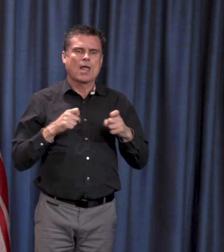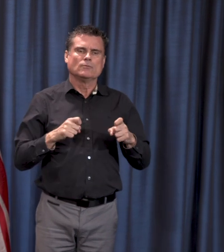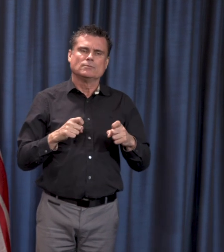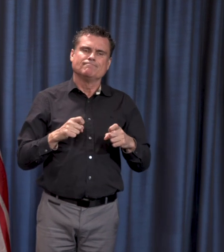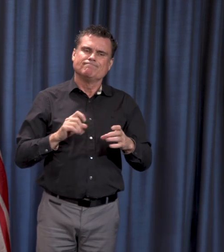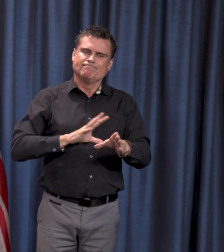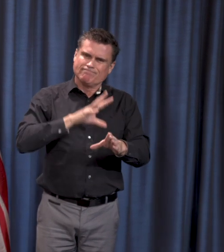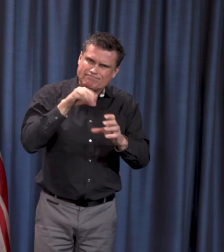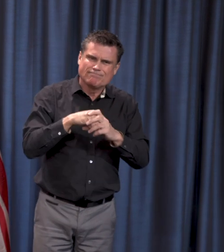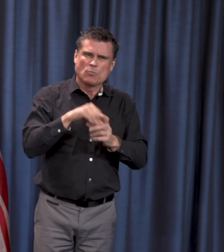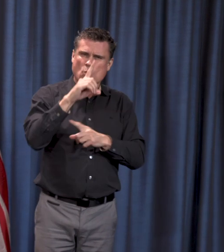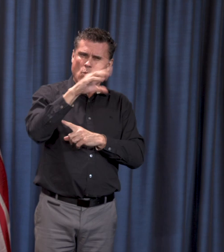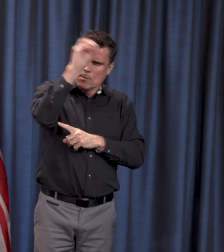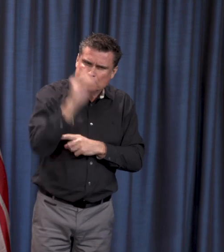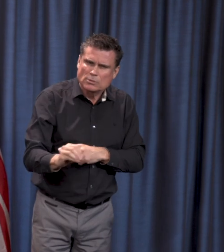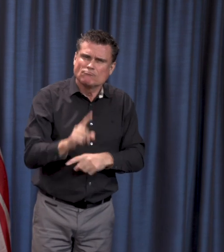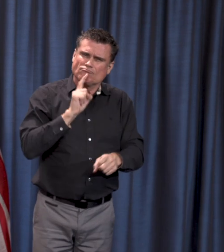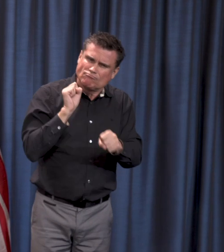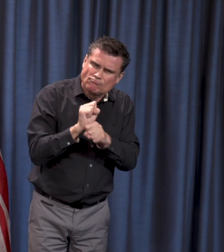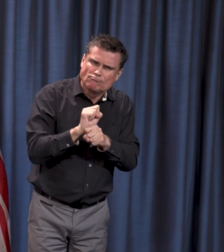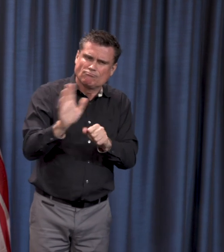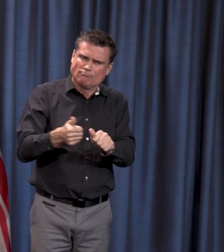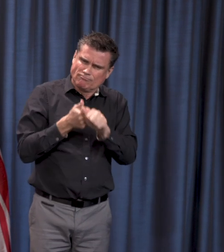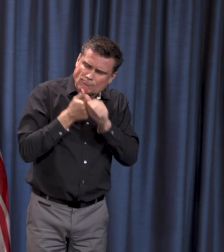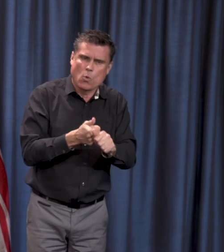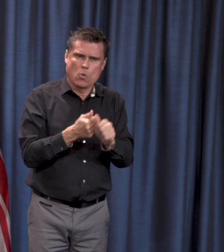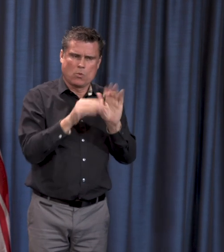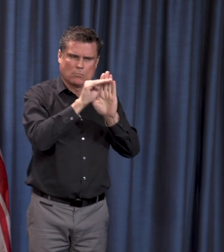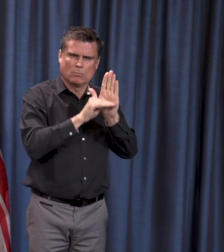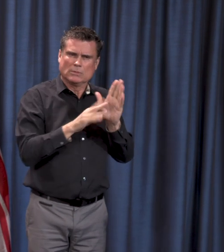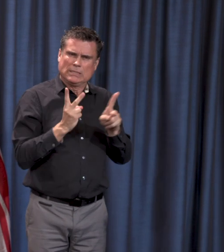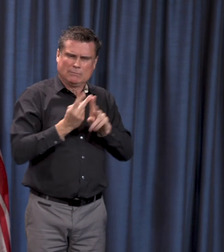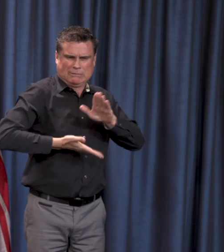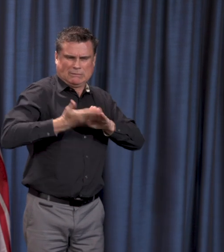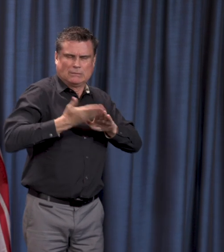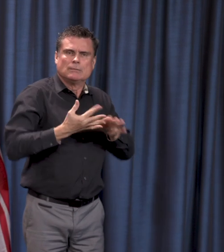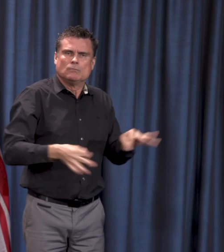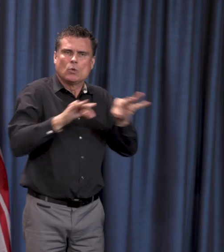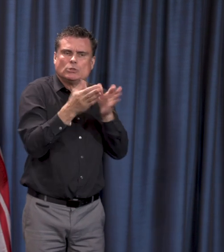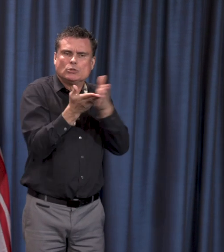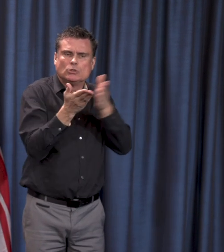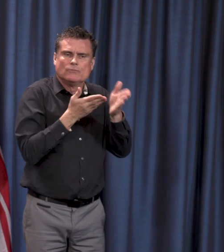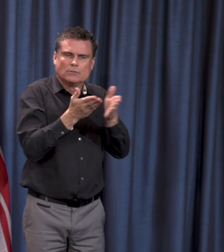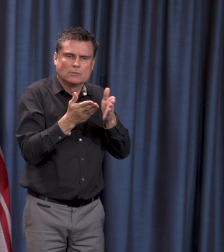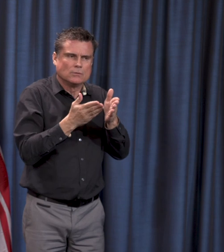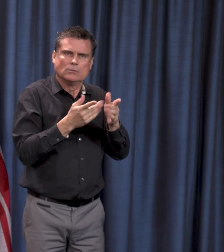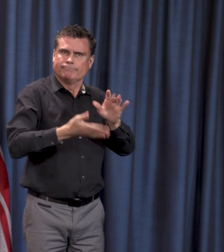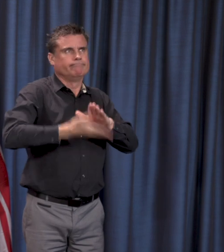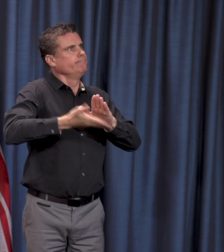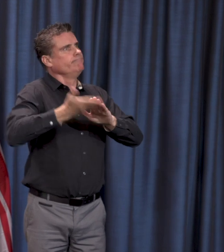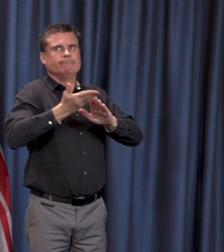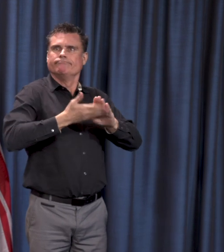percent, and that means maintaining the essential services that are required to continue to function, so that it is